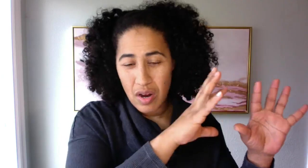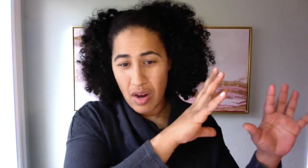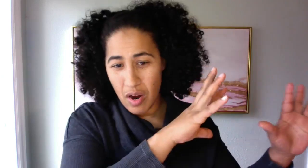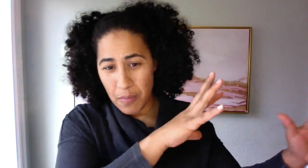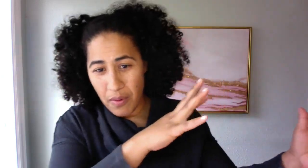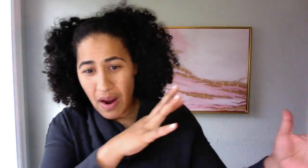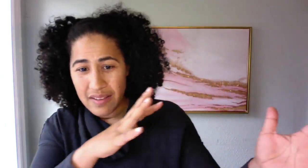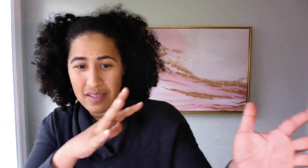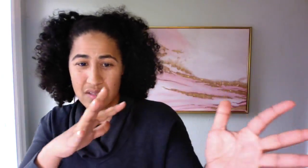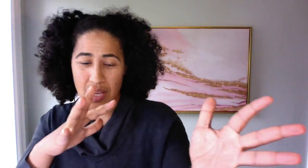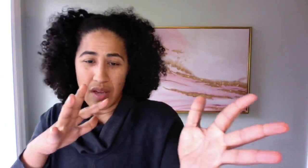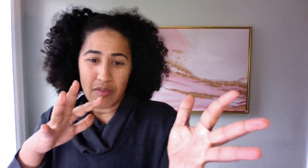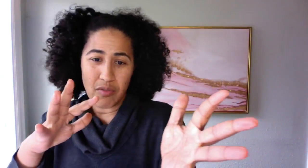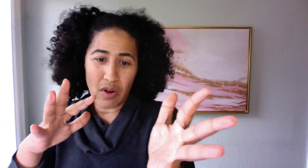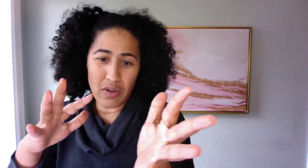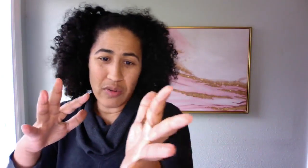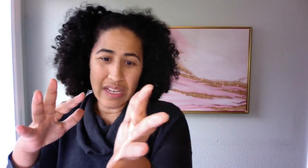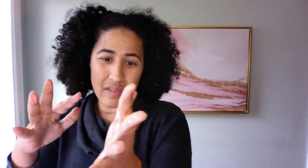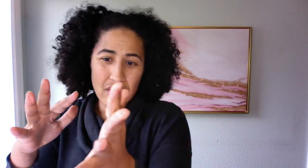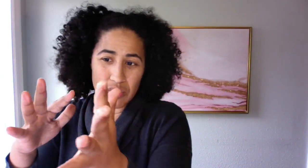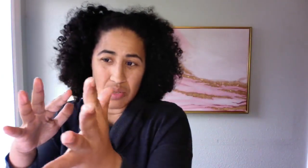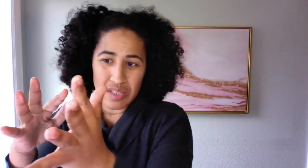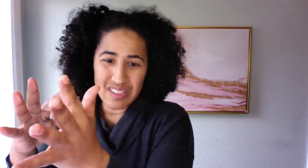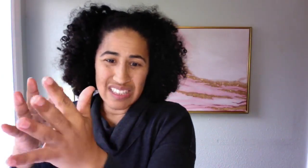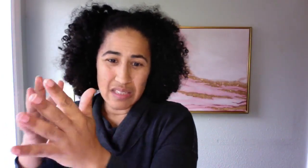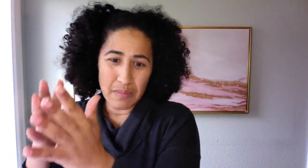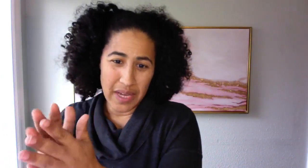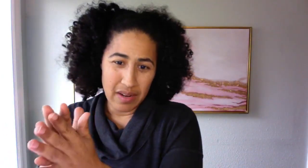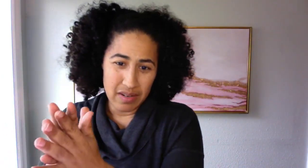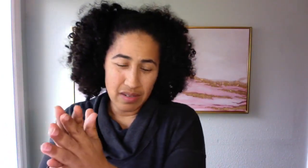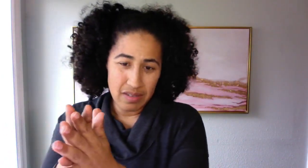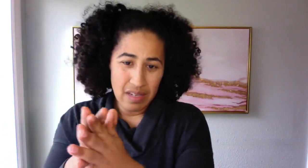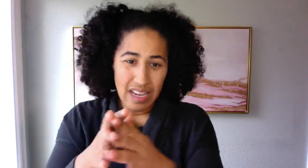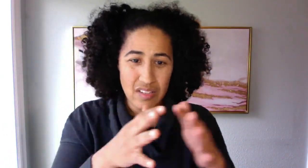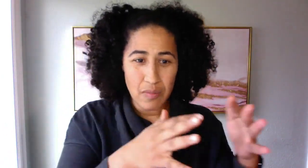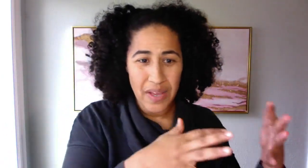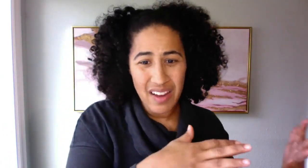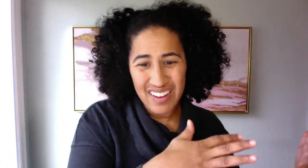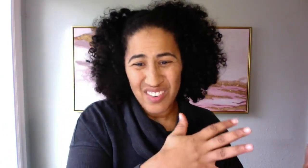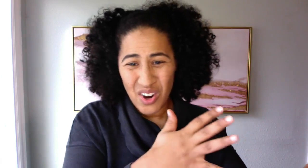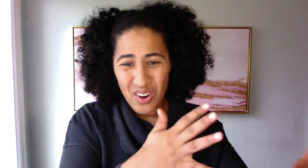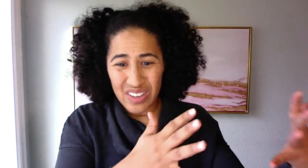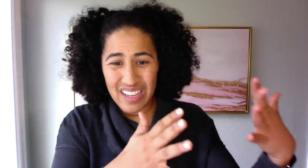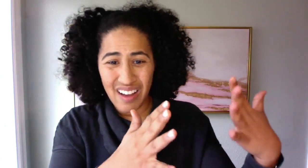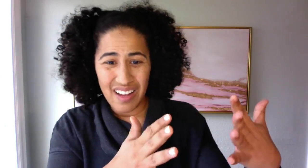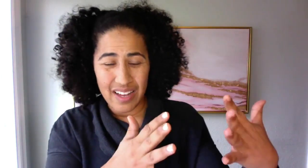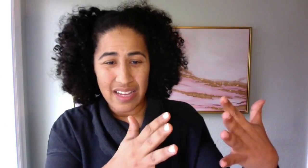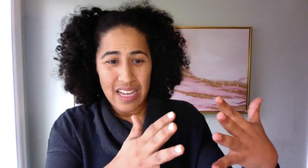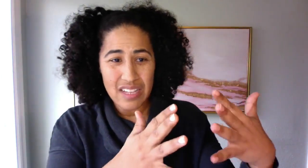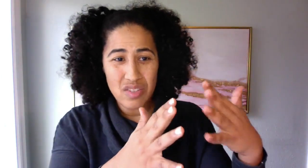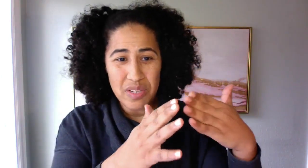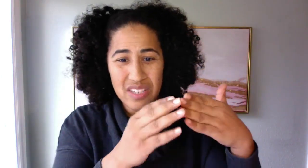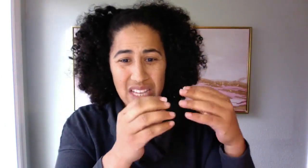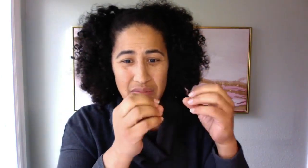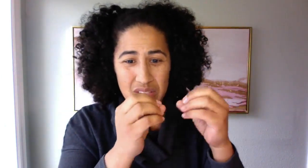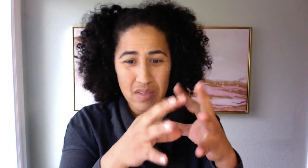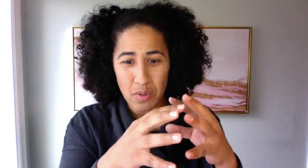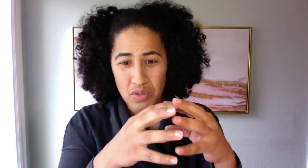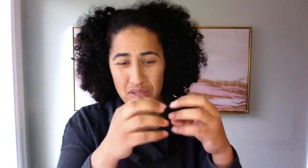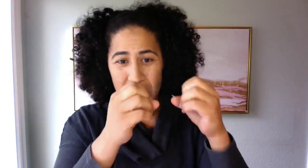process for creating solutions is impaired and it's impaired early on. And so we just have these emotions and they